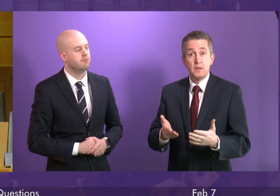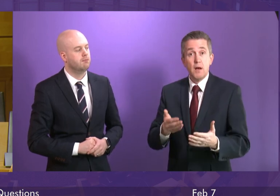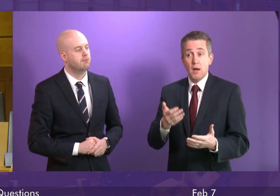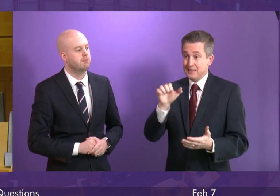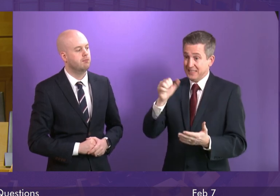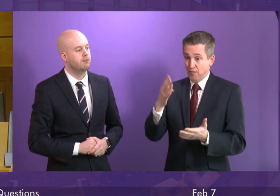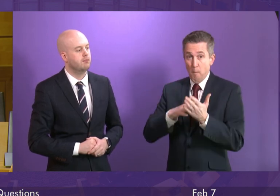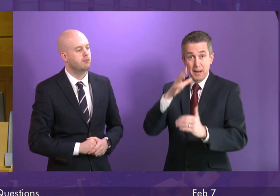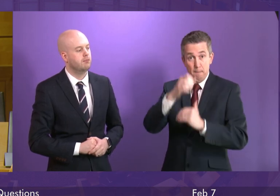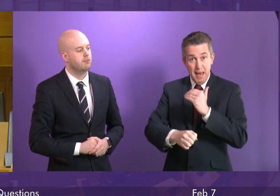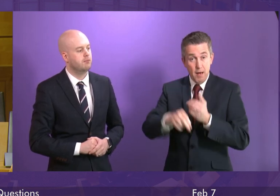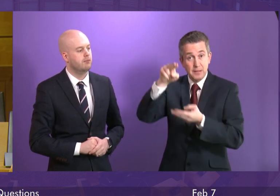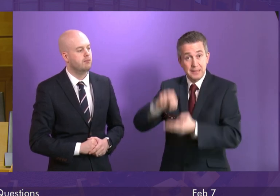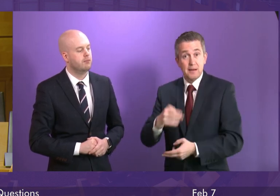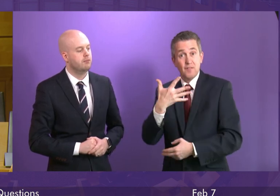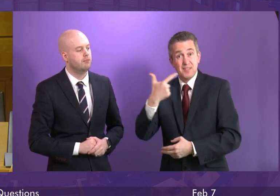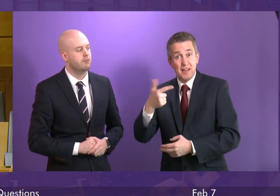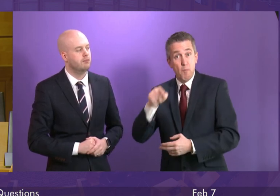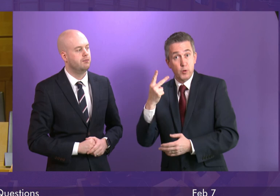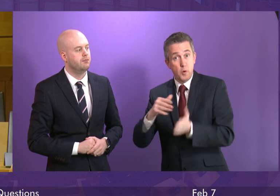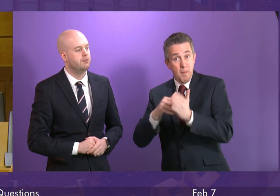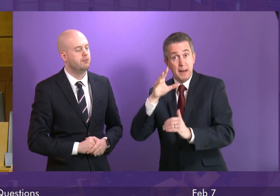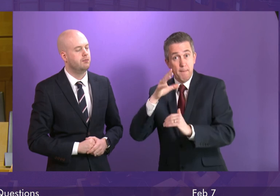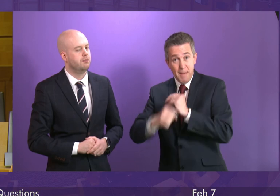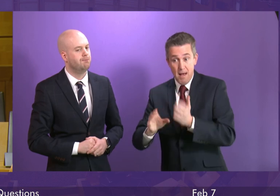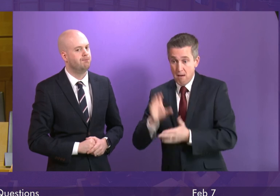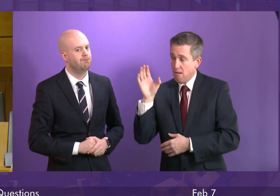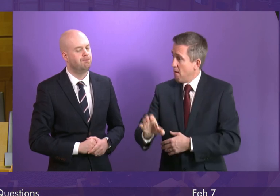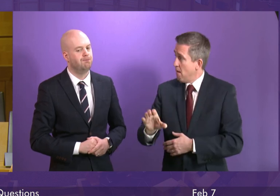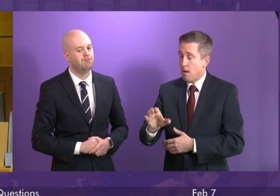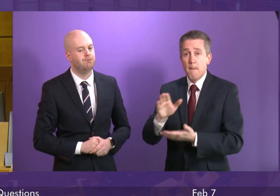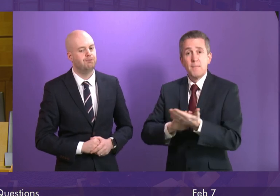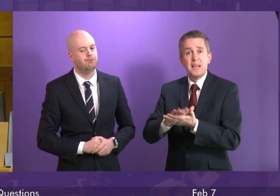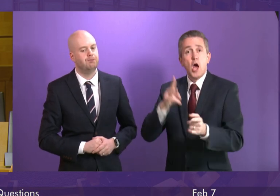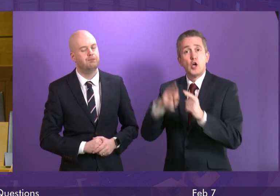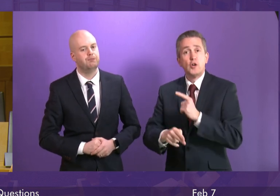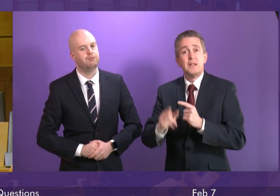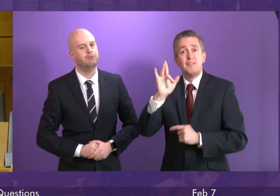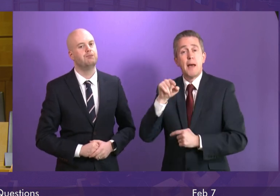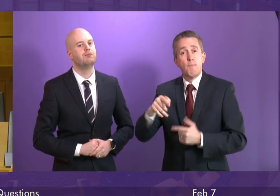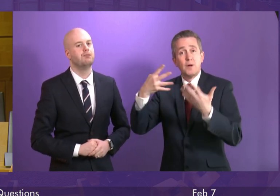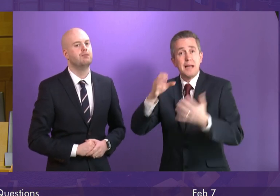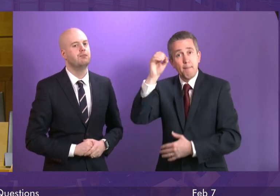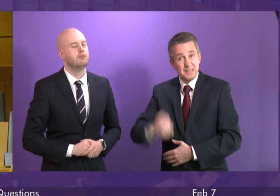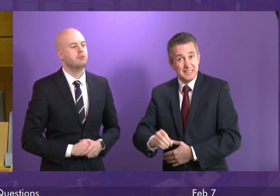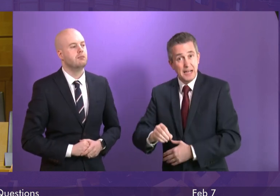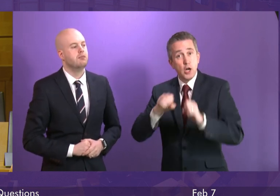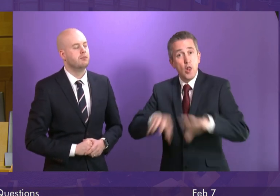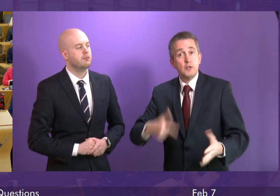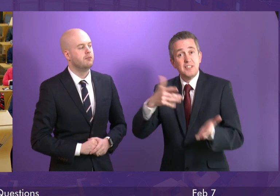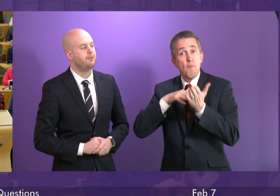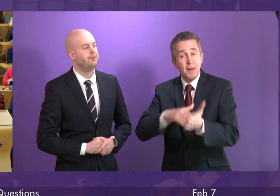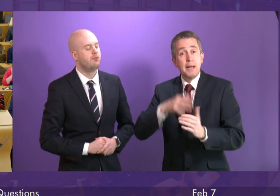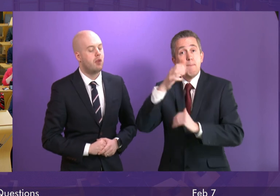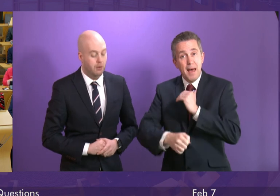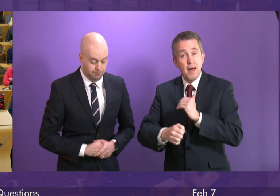million to £57.2 million in the coming year a cut of 10.9% and £7 million Deputy First